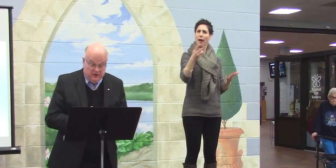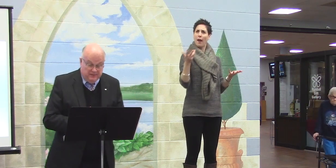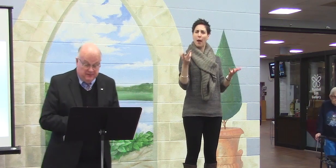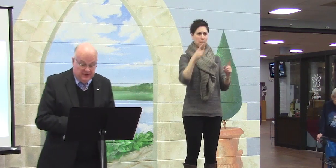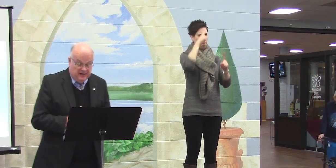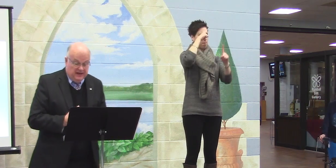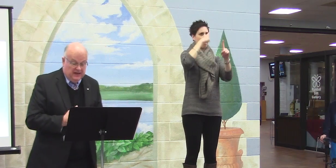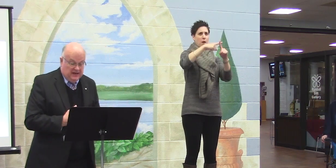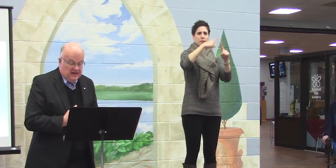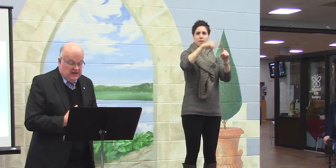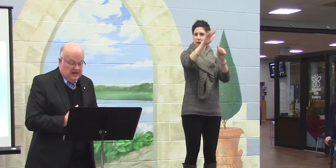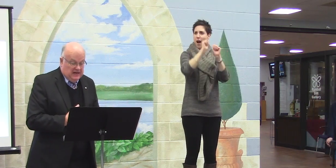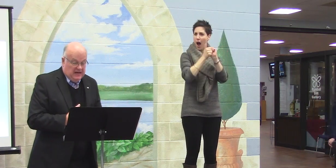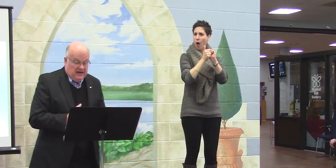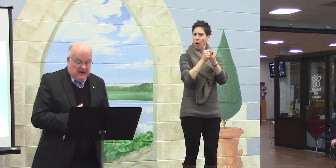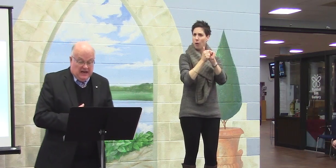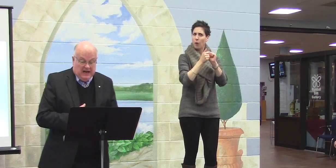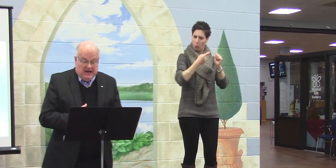attitude.